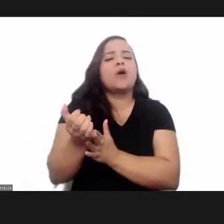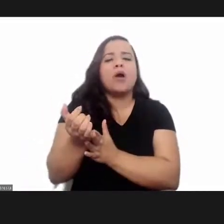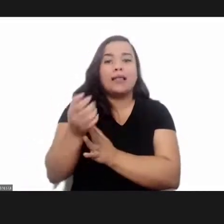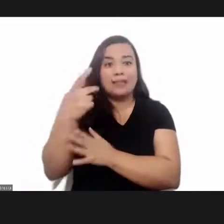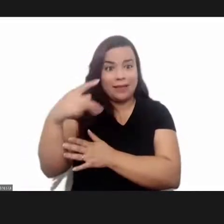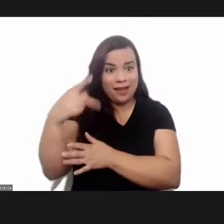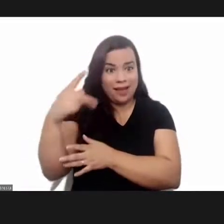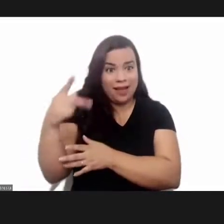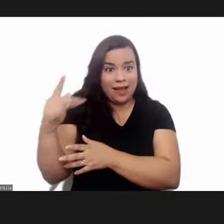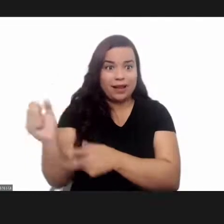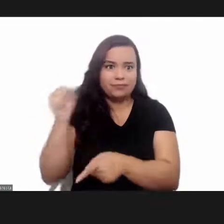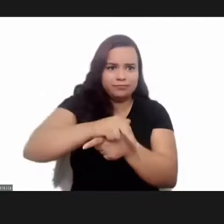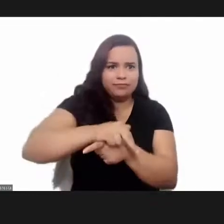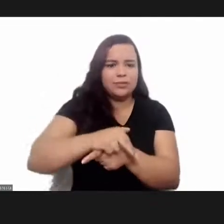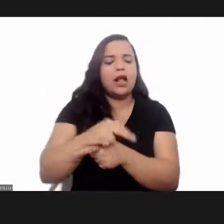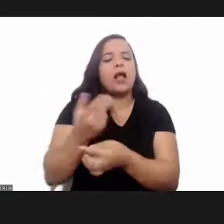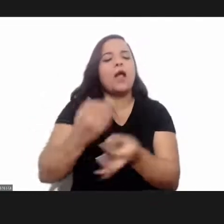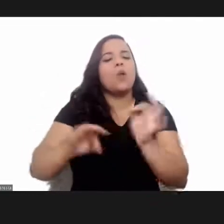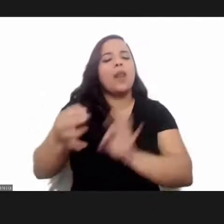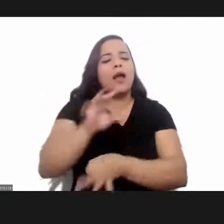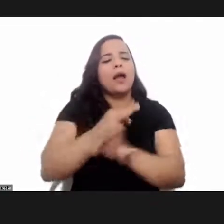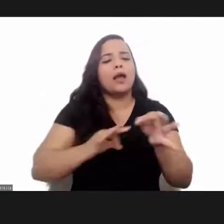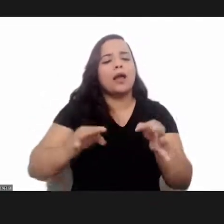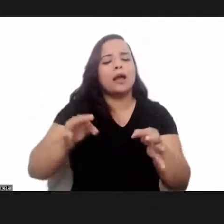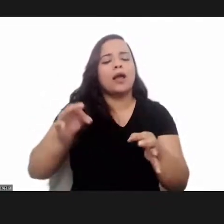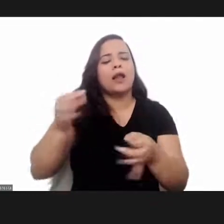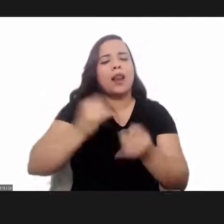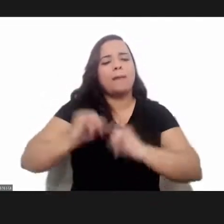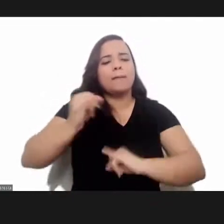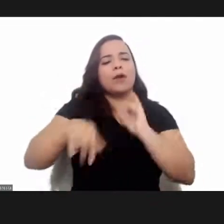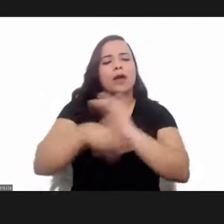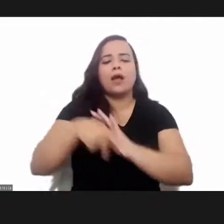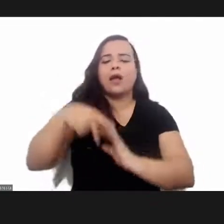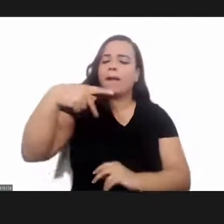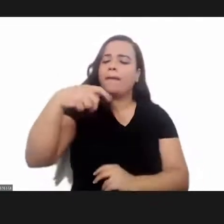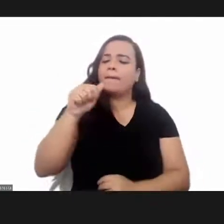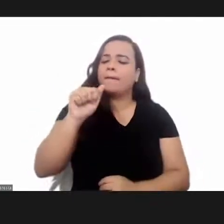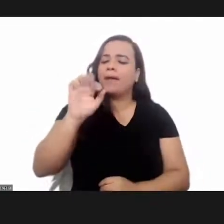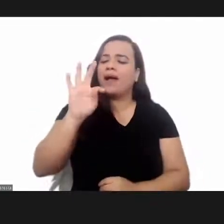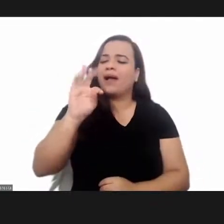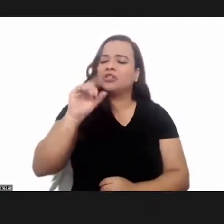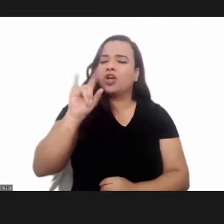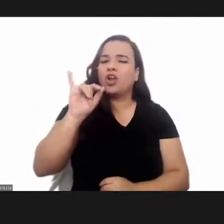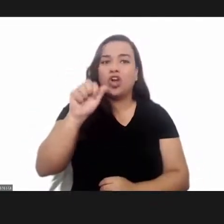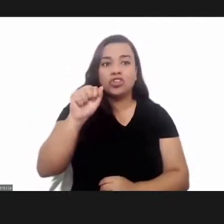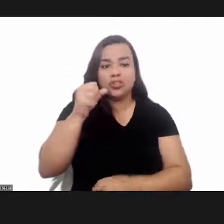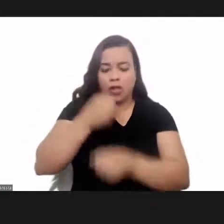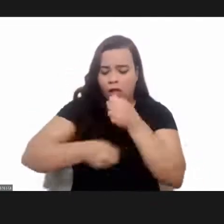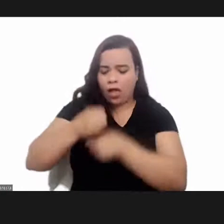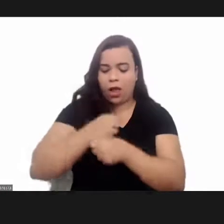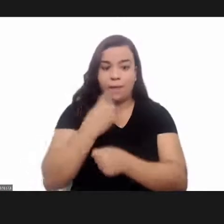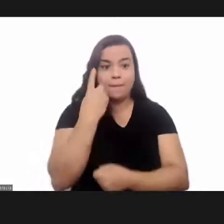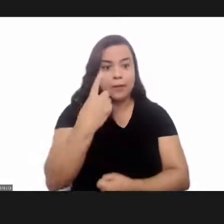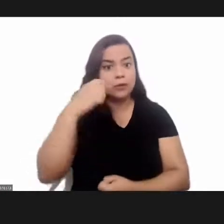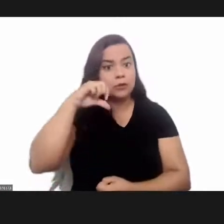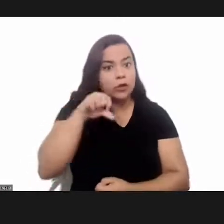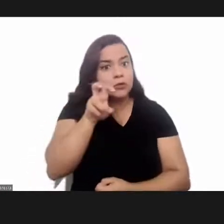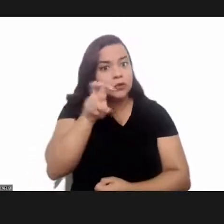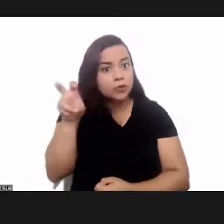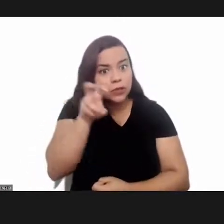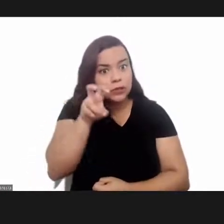since the beginning of when she joined the pathology department where she produced in 1955